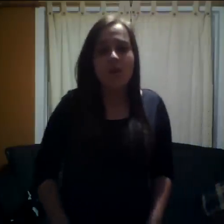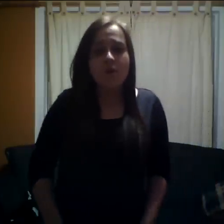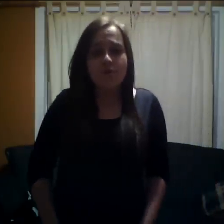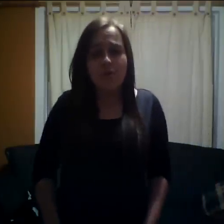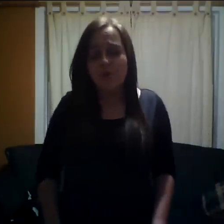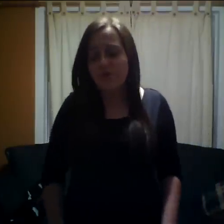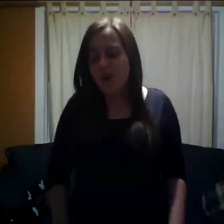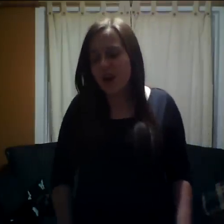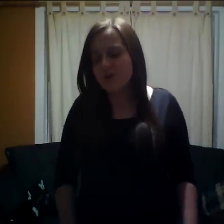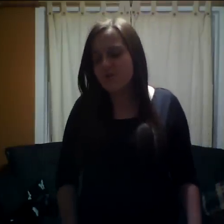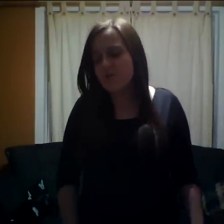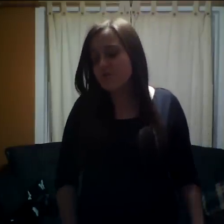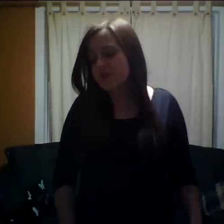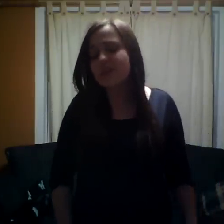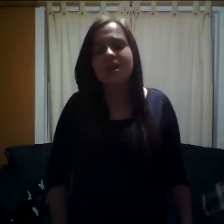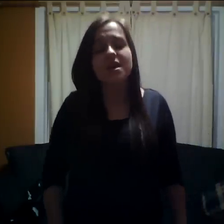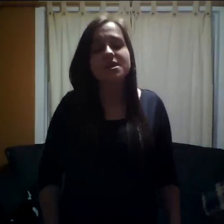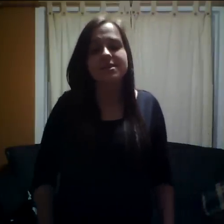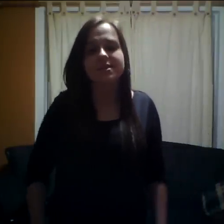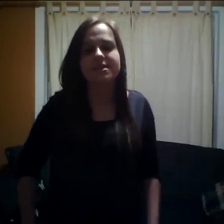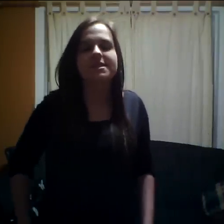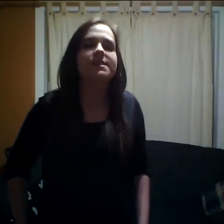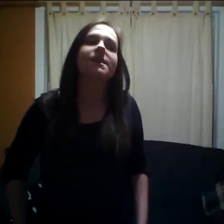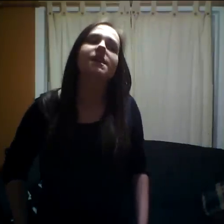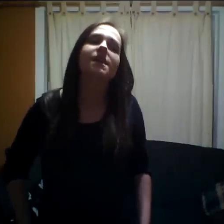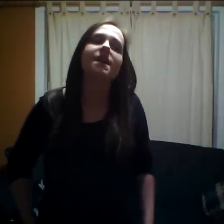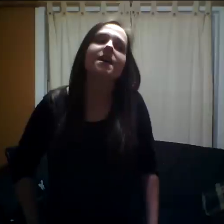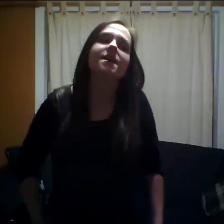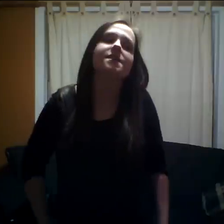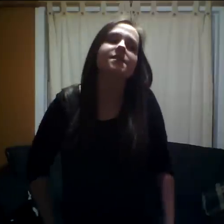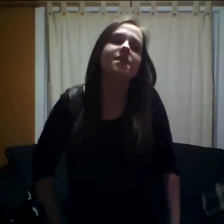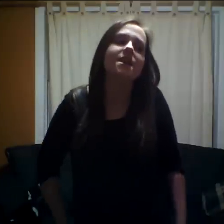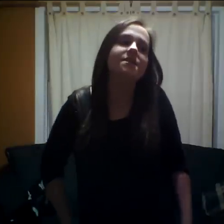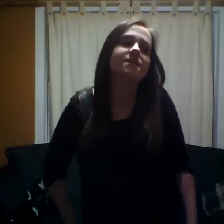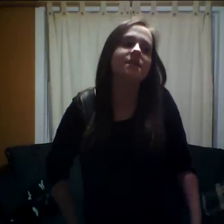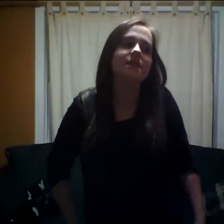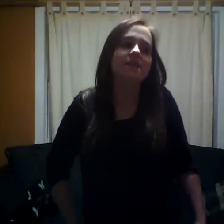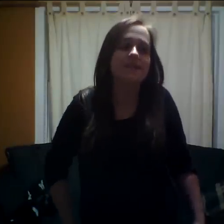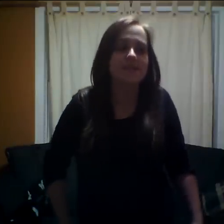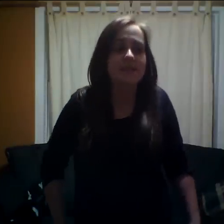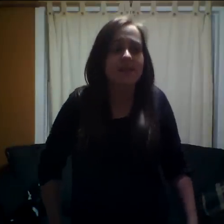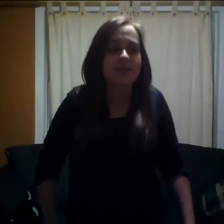No final kiss to steal in any sense.